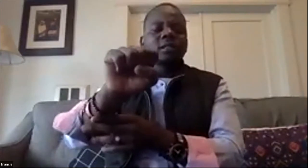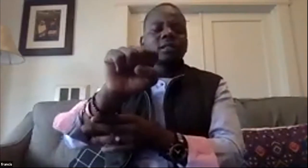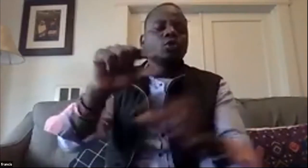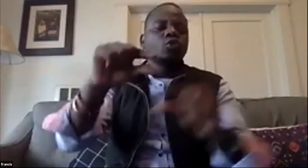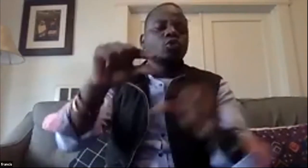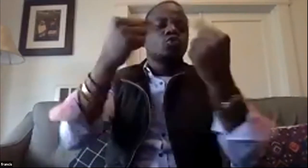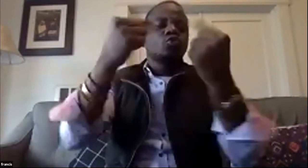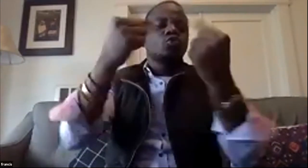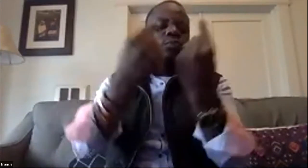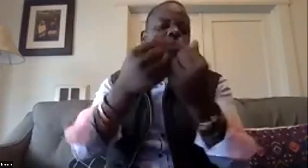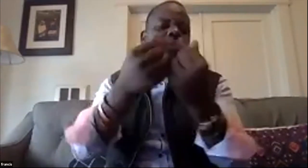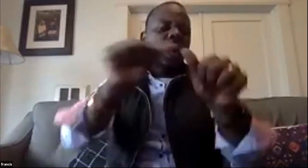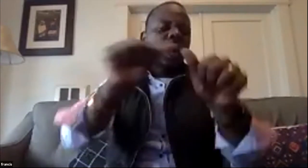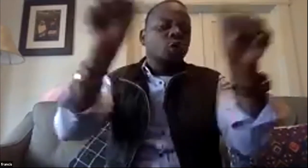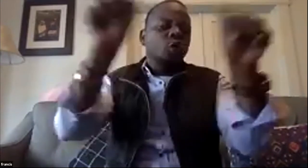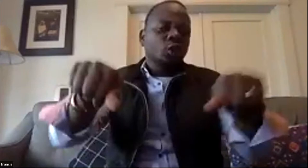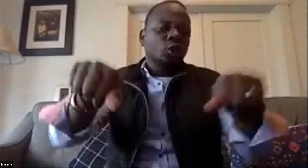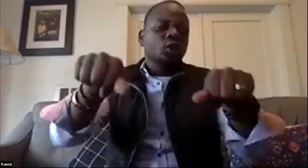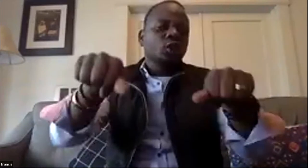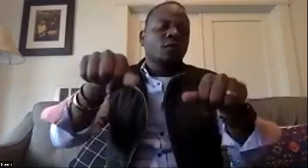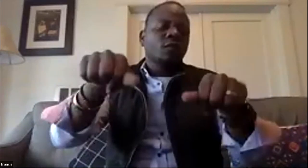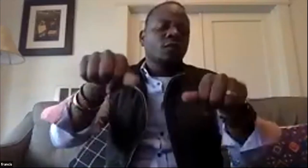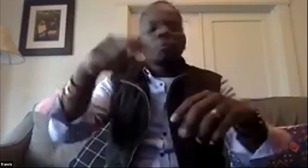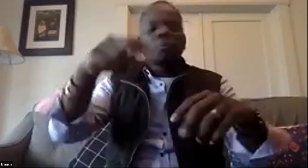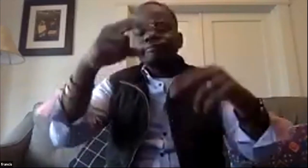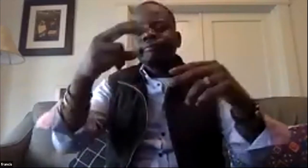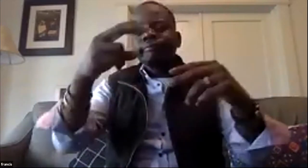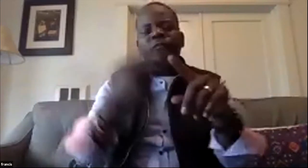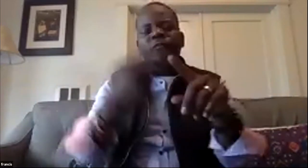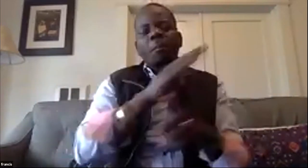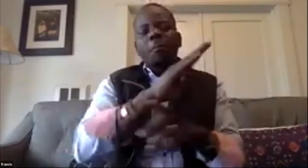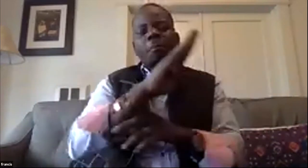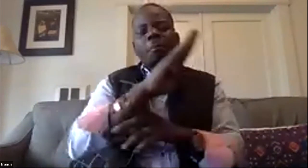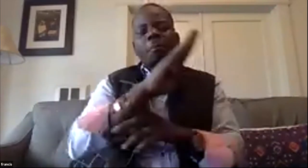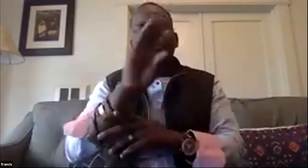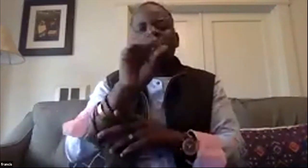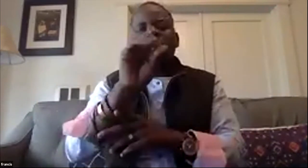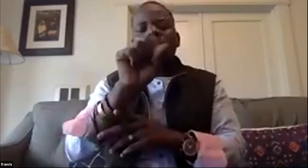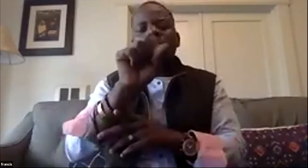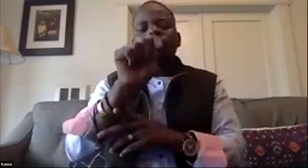mass this what's it called um hold on one second